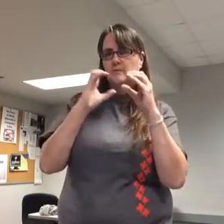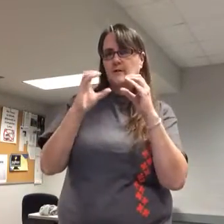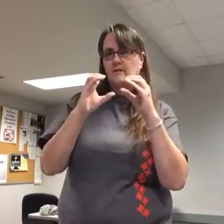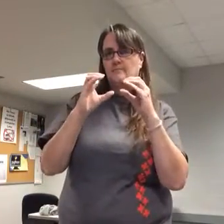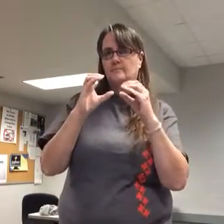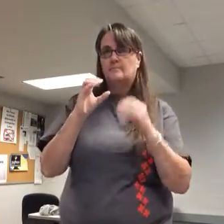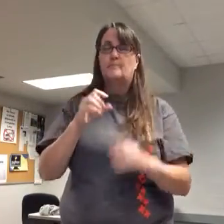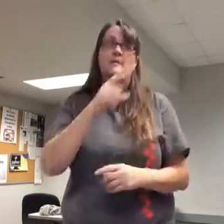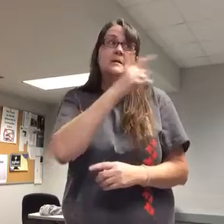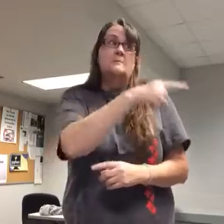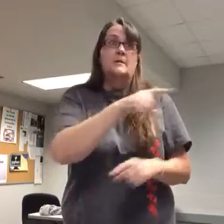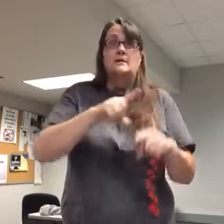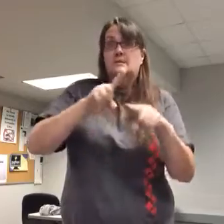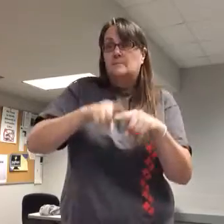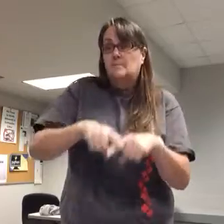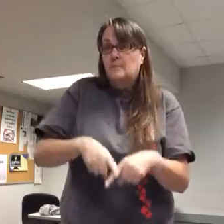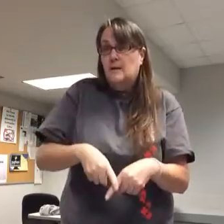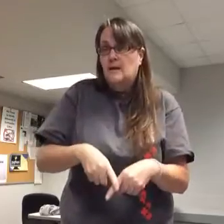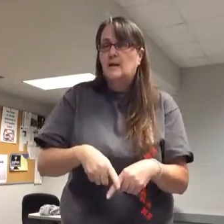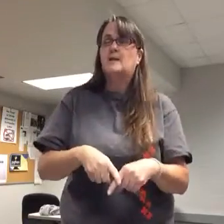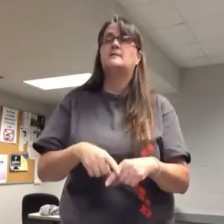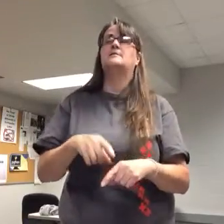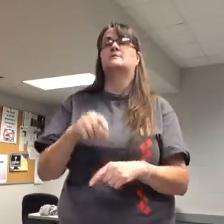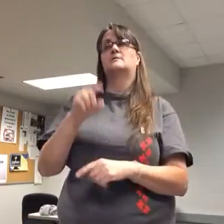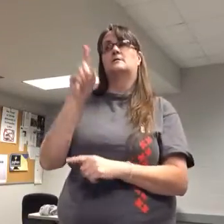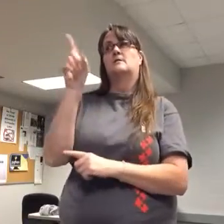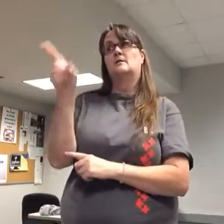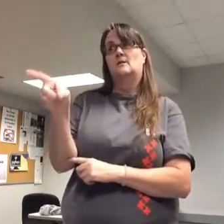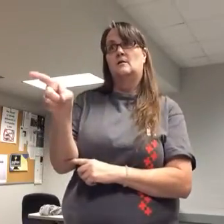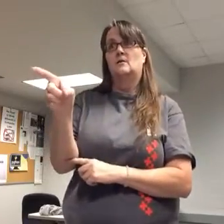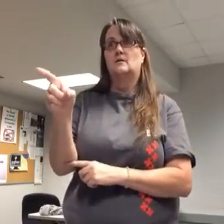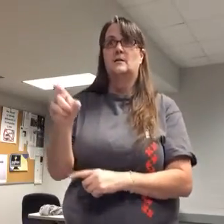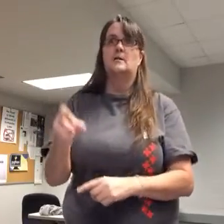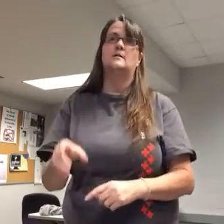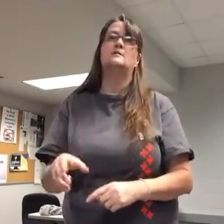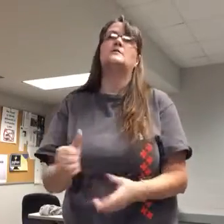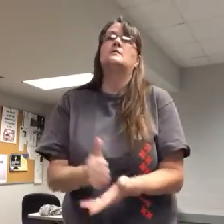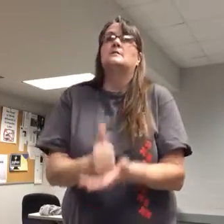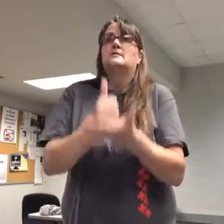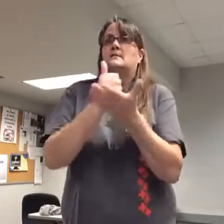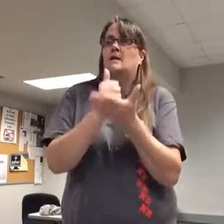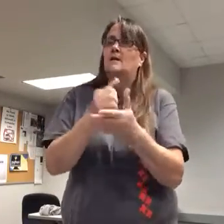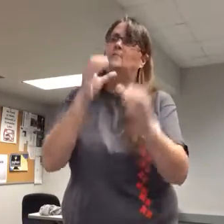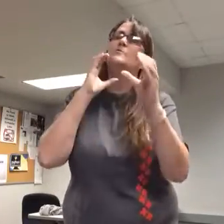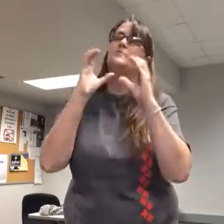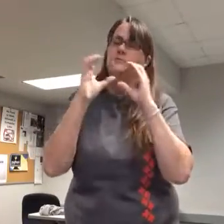Madison often depends on Kate to assist her with communication